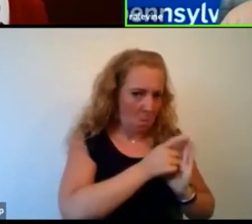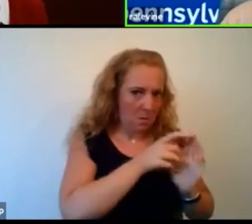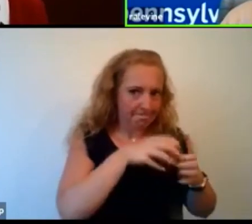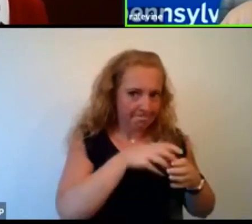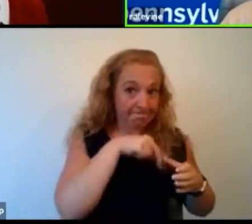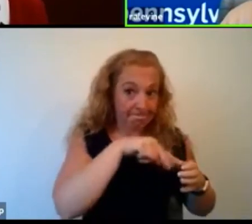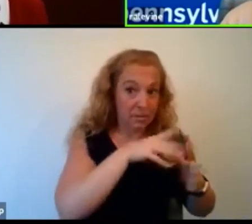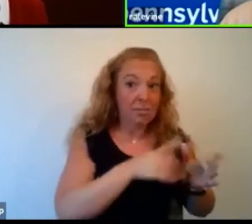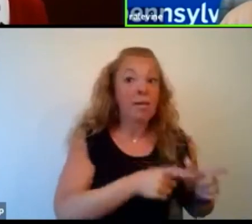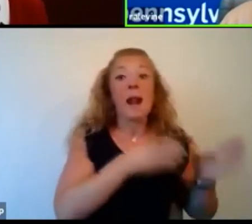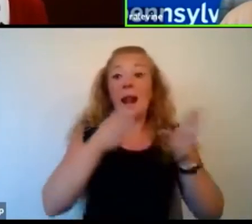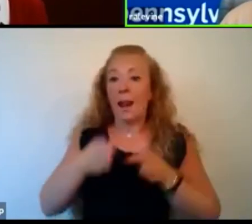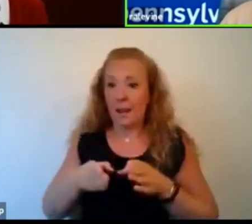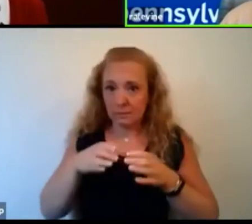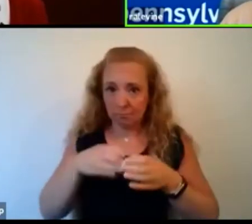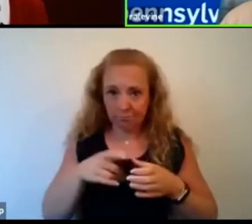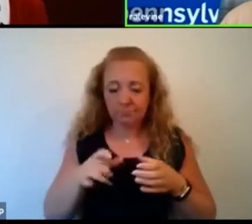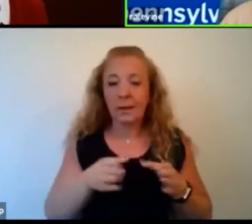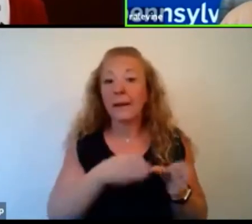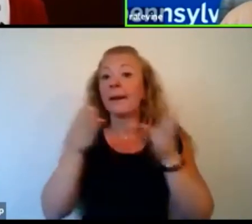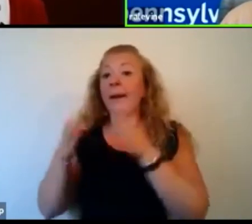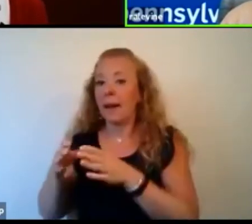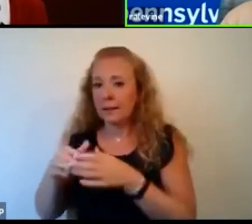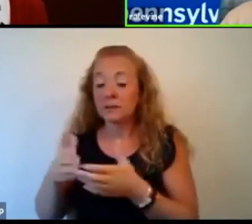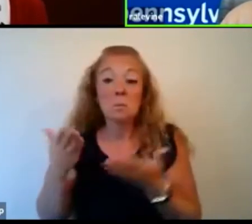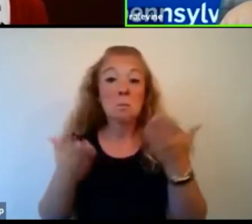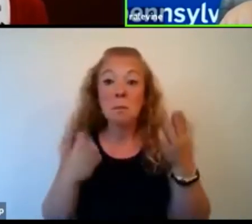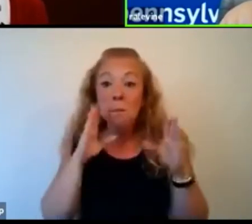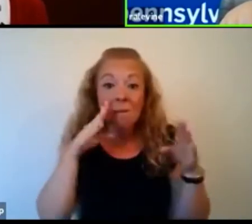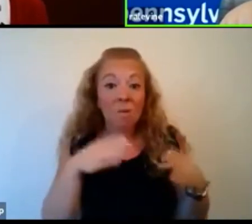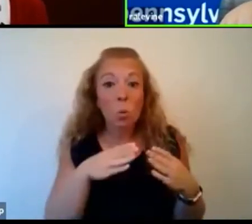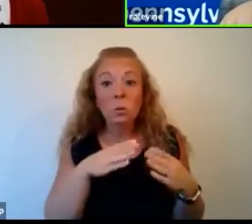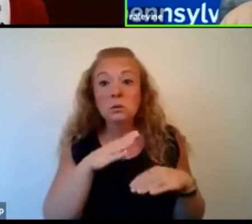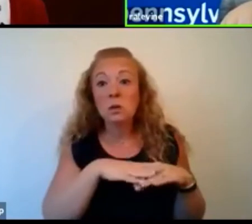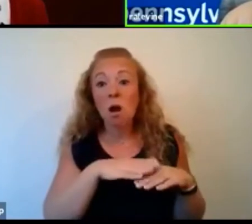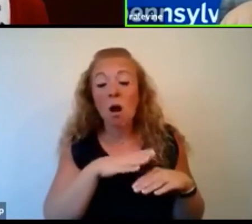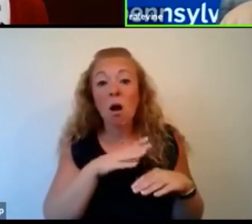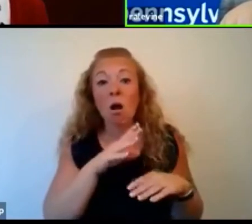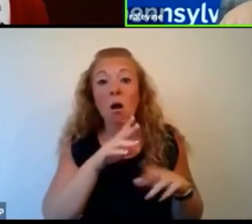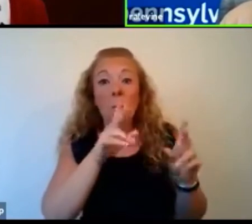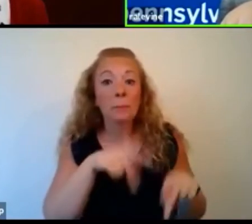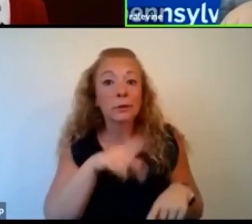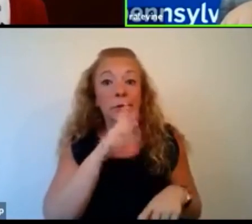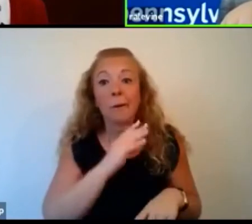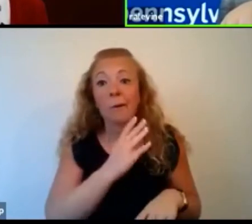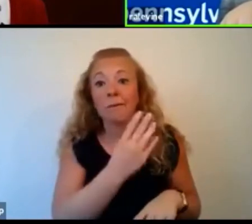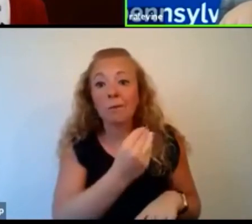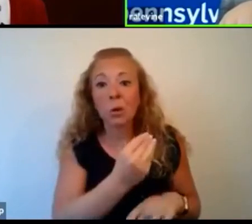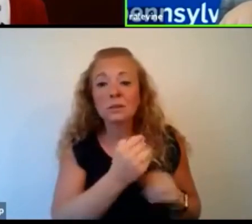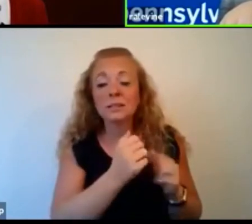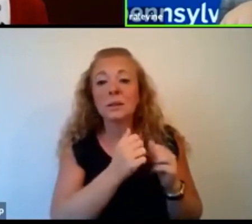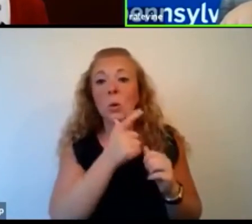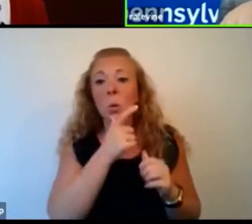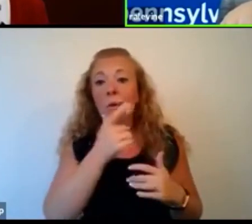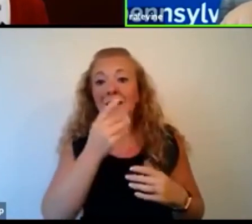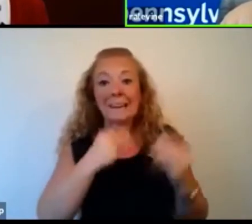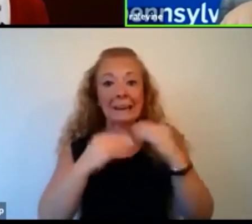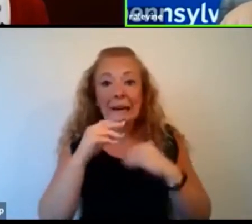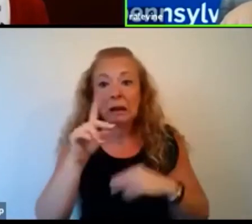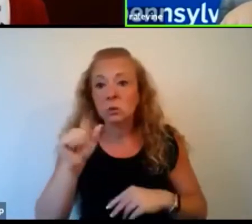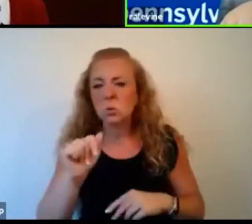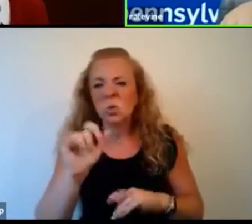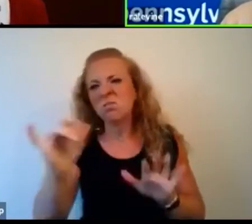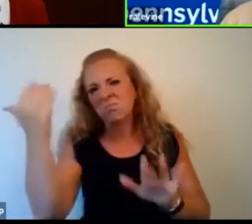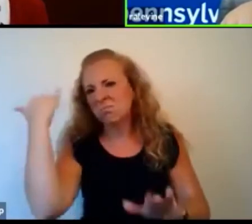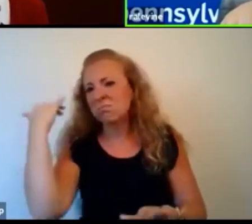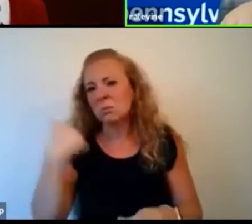You know, in my experience, it could be a young woman 14 years old with anorexia nervosa with her parents. In previous times, it